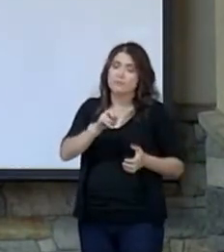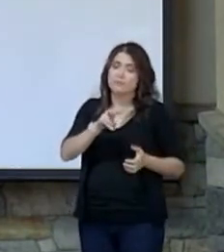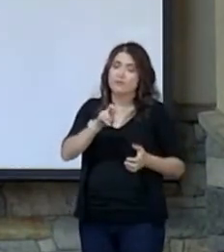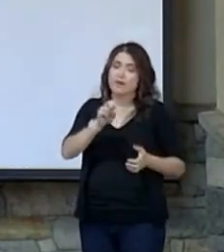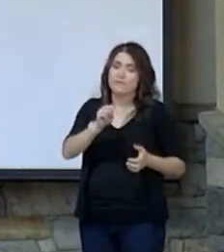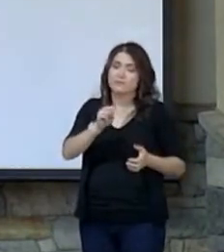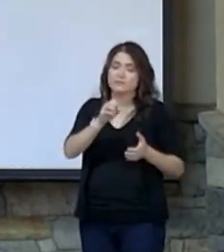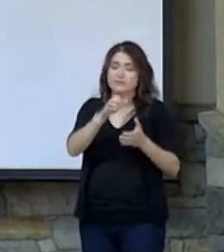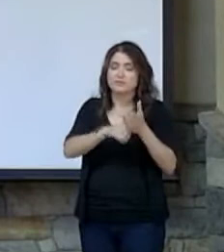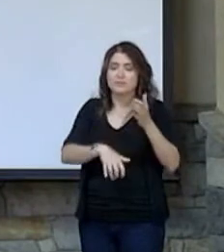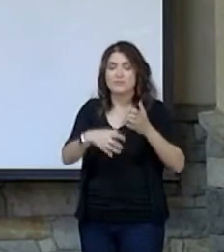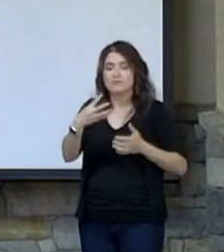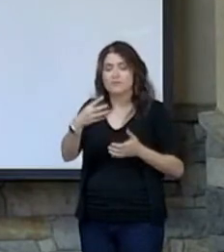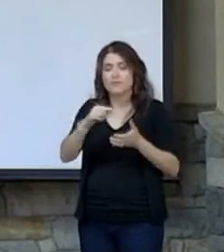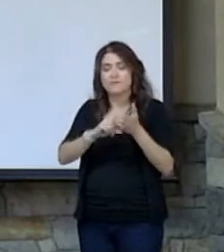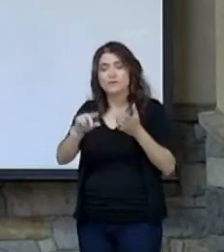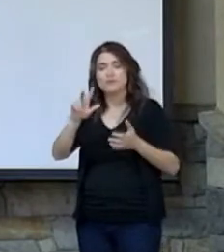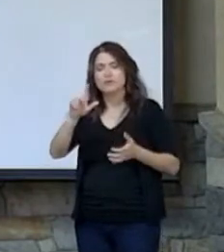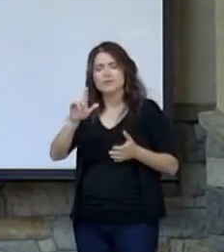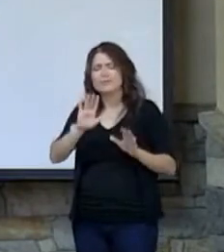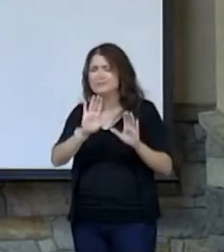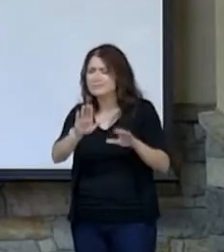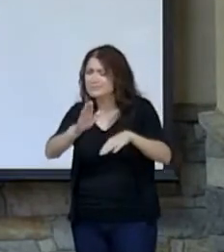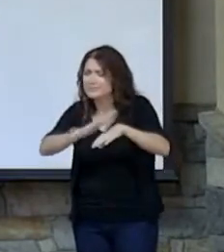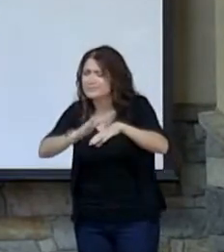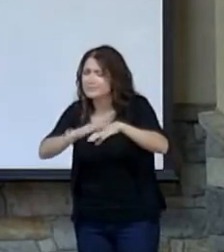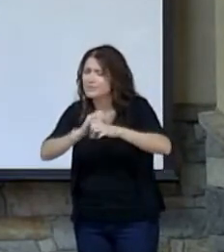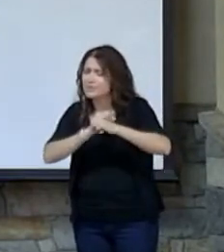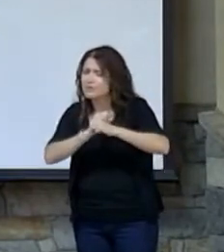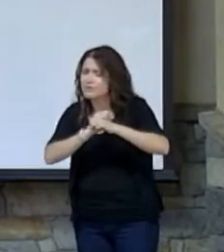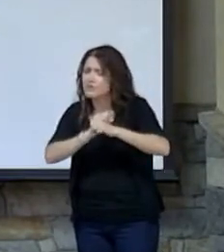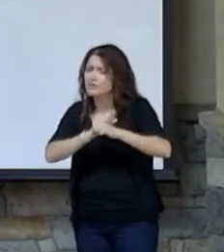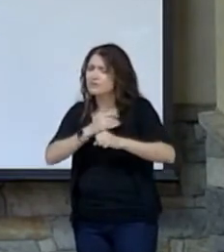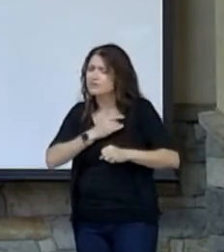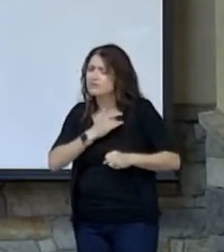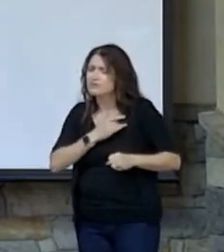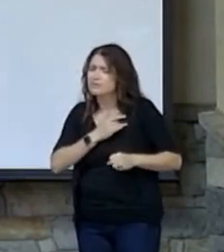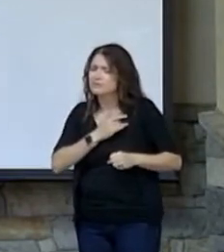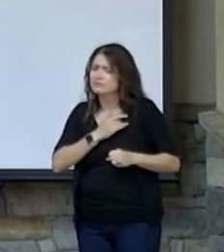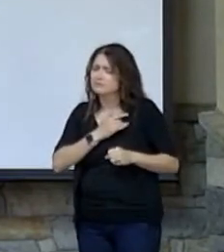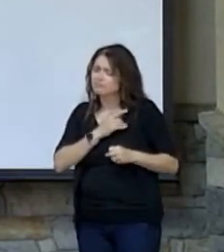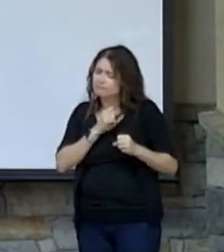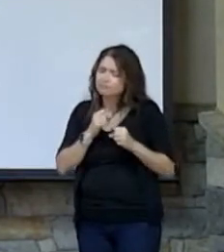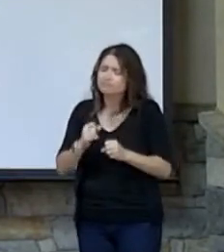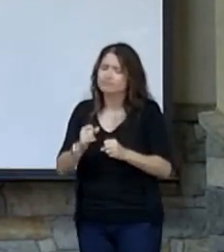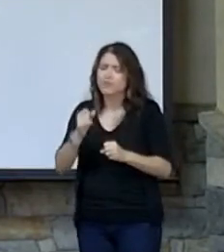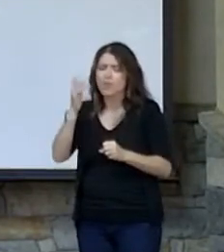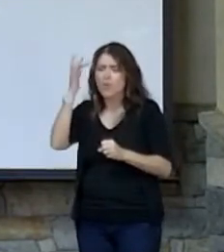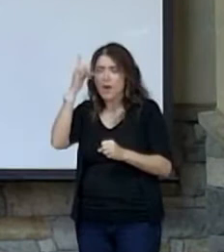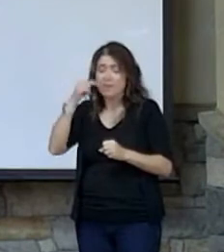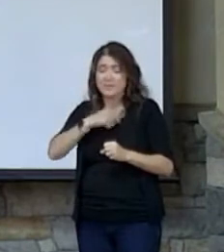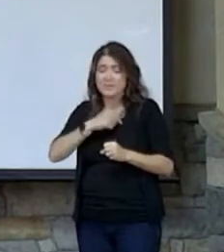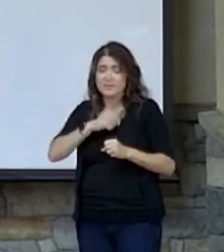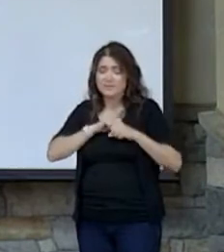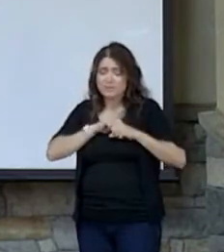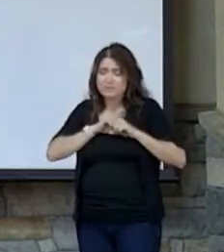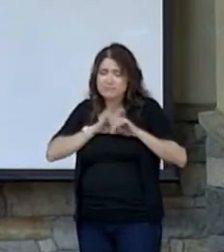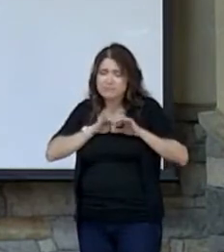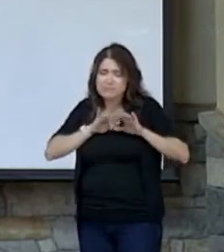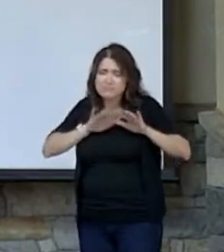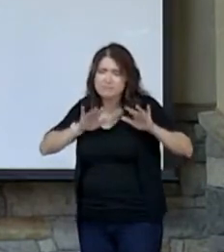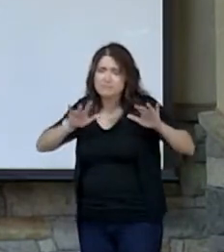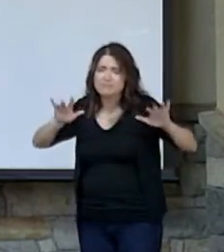verse 23, to guard your heart with all vigilance because from it flow the springs of life.